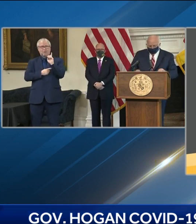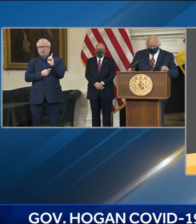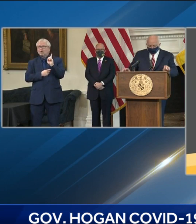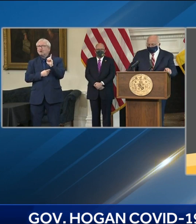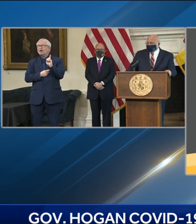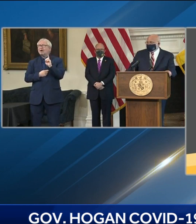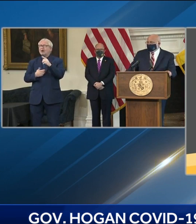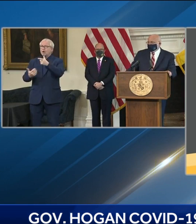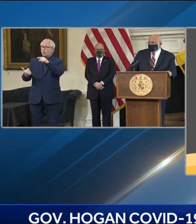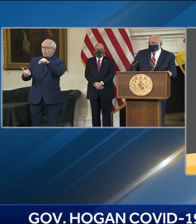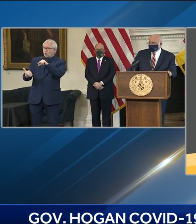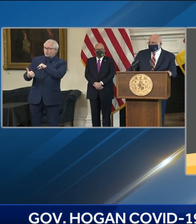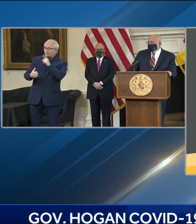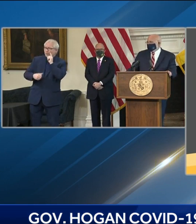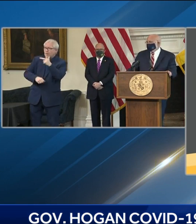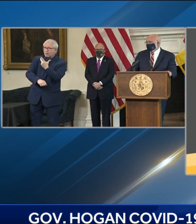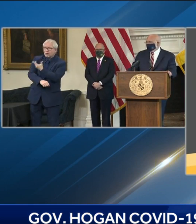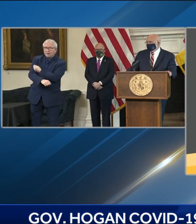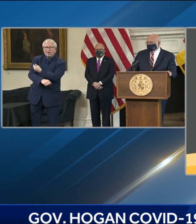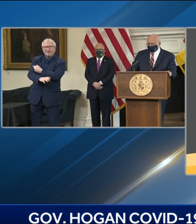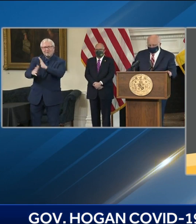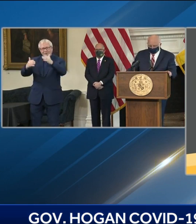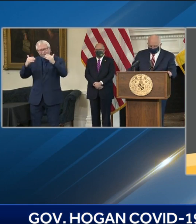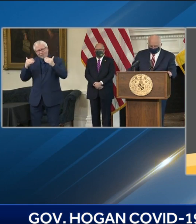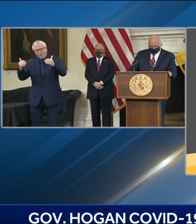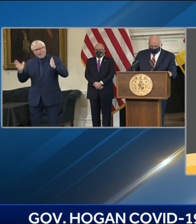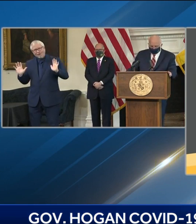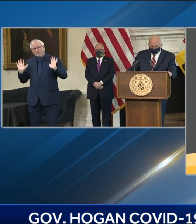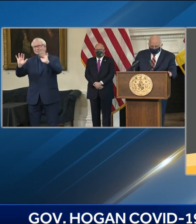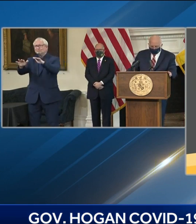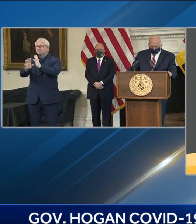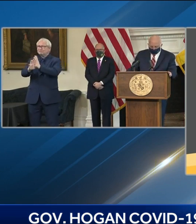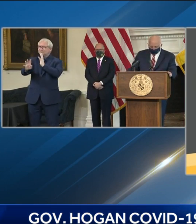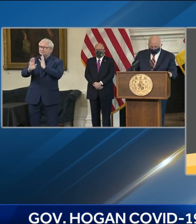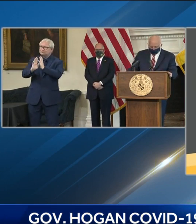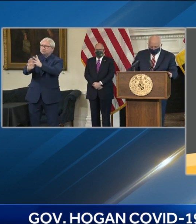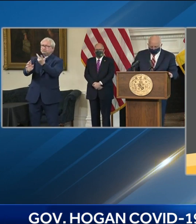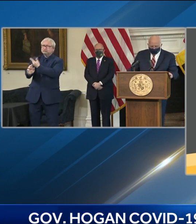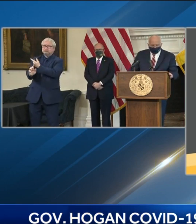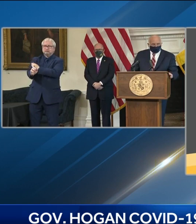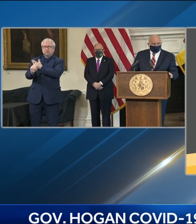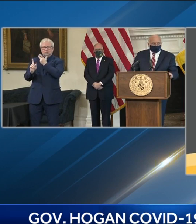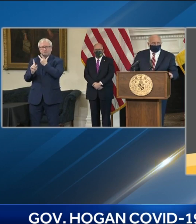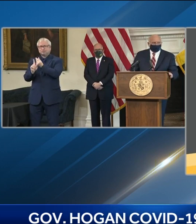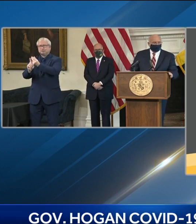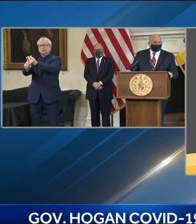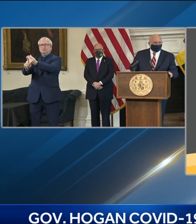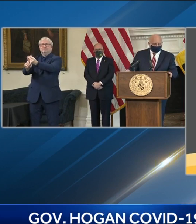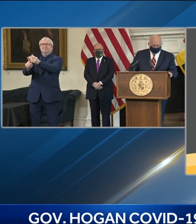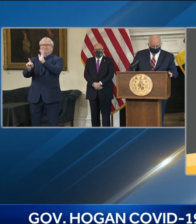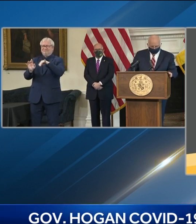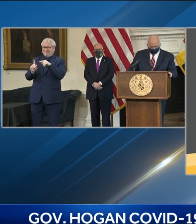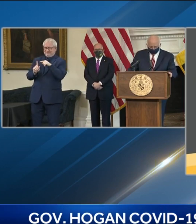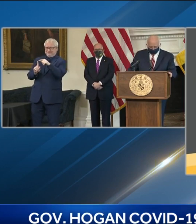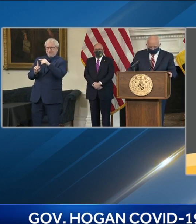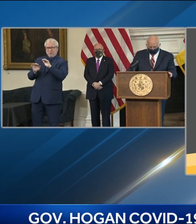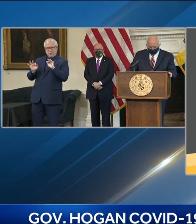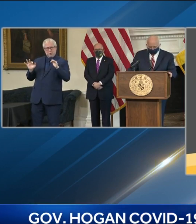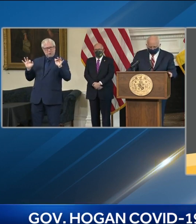Vaccines are the most important gift of science to modern medicine. And today we have three